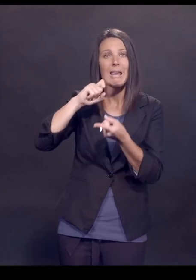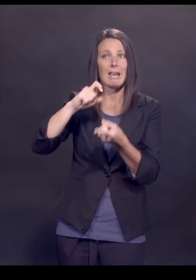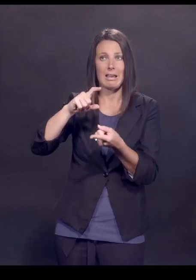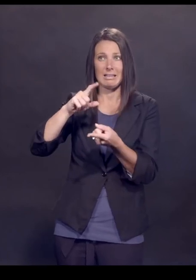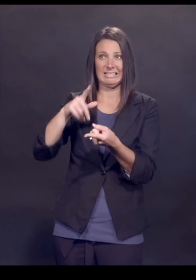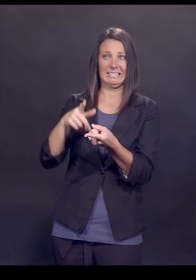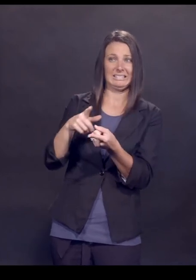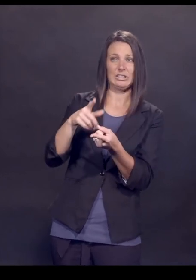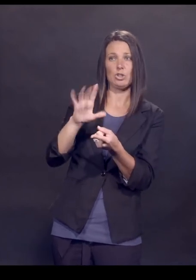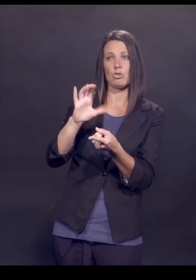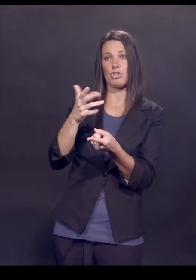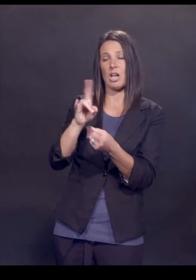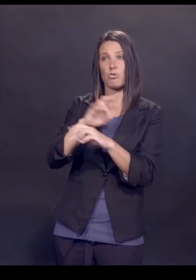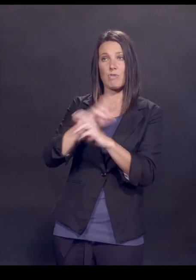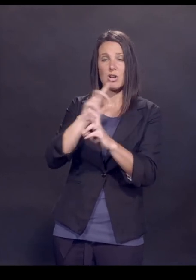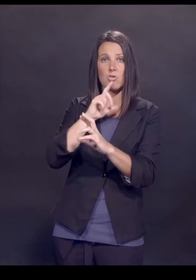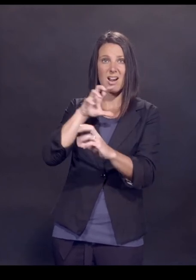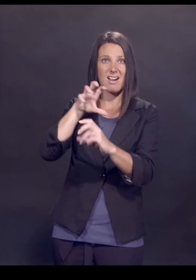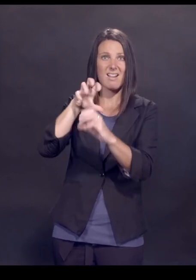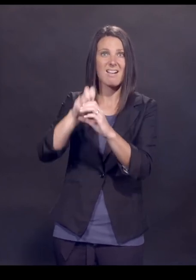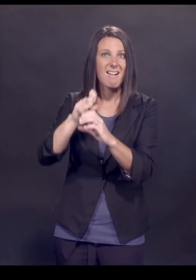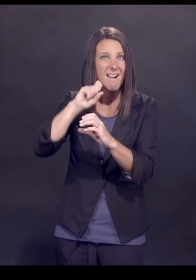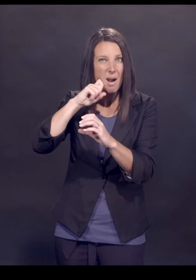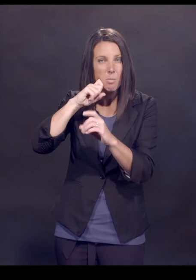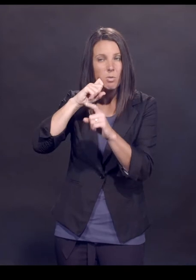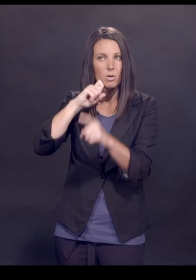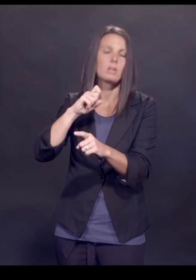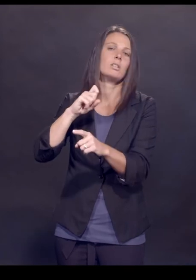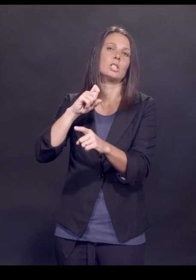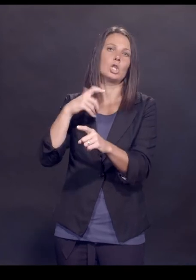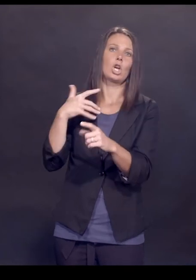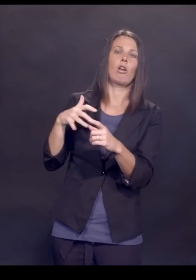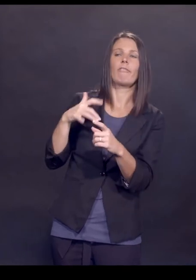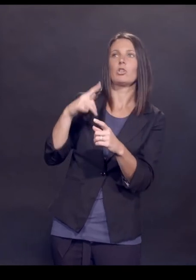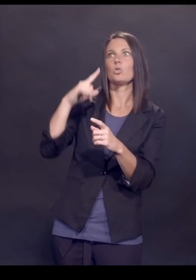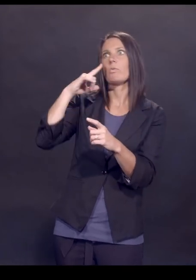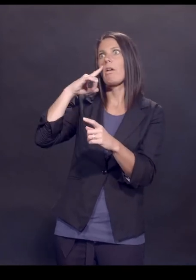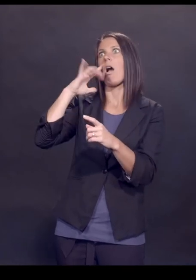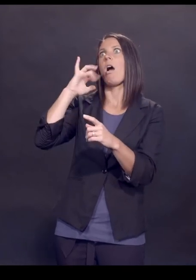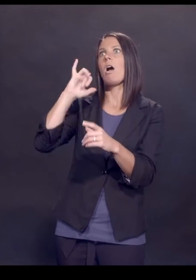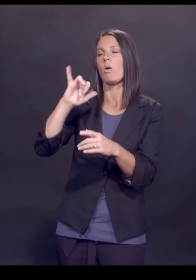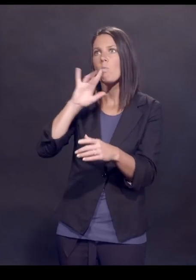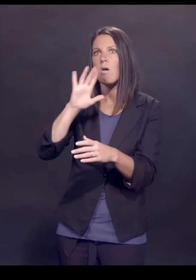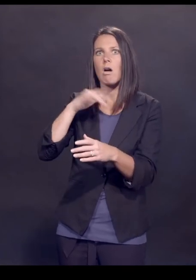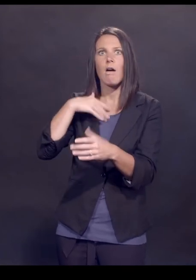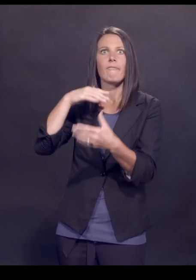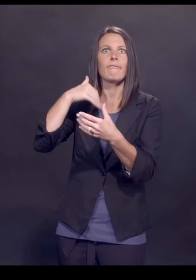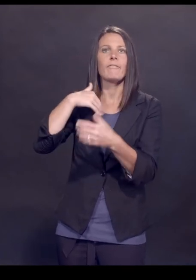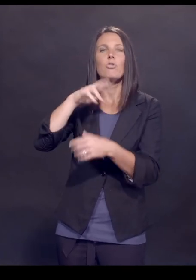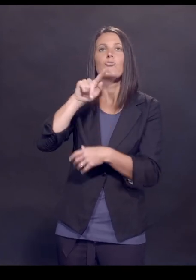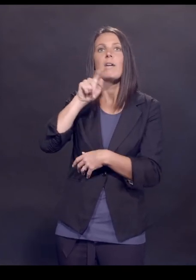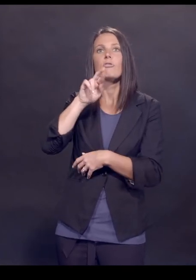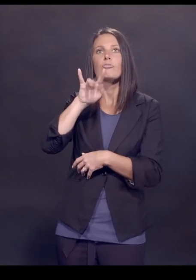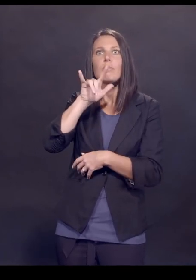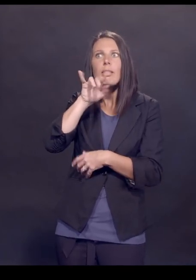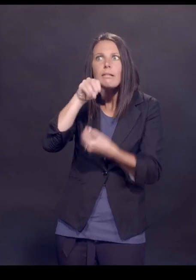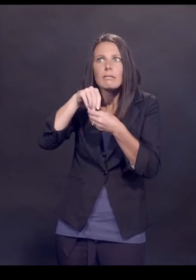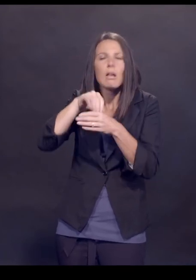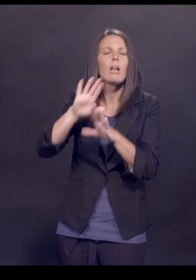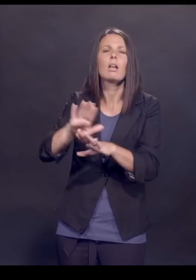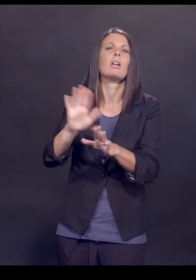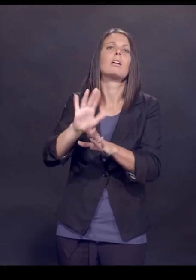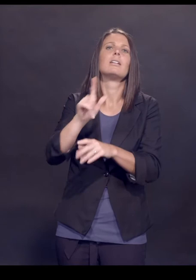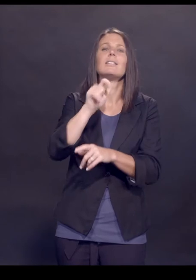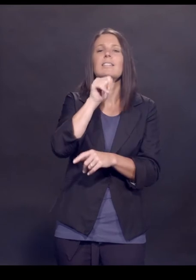and your child is about to take a bite into that candy apple, you're nervous. It's just, it's just hard to get past these, these negative